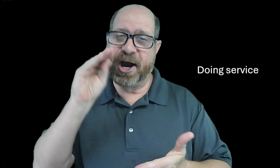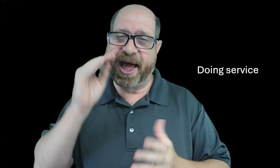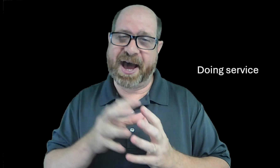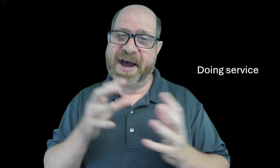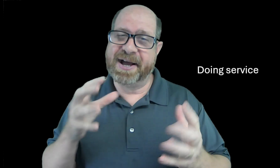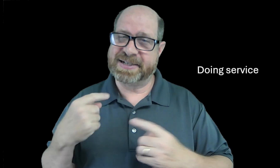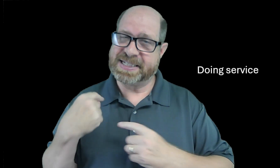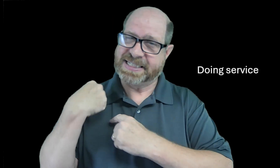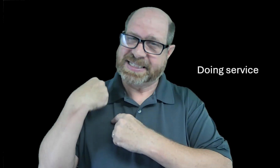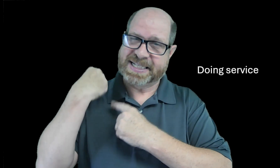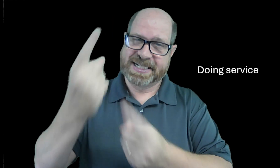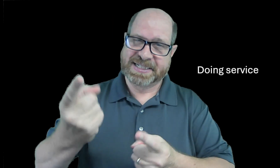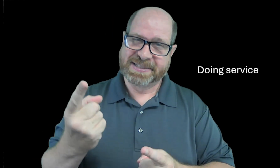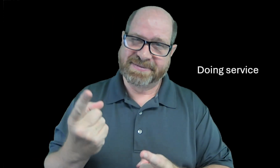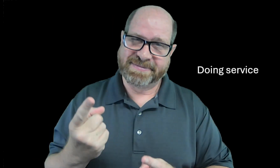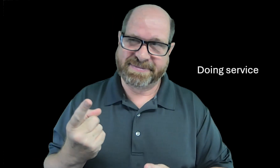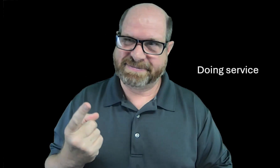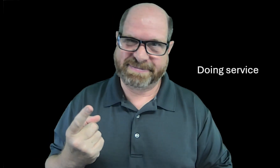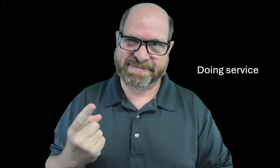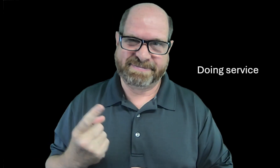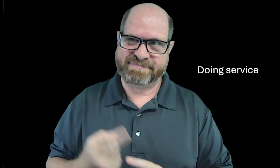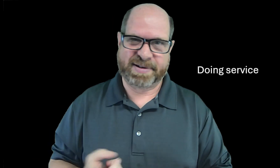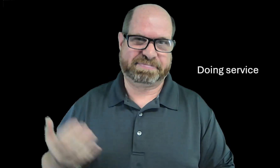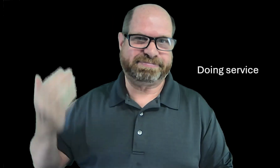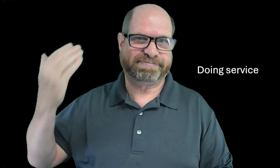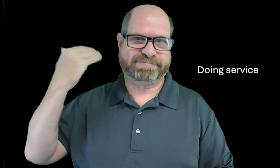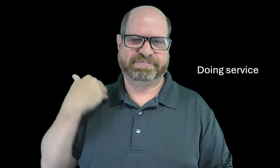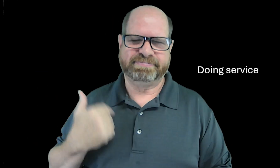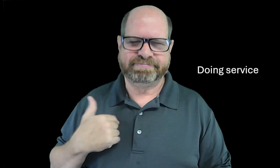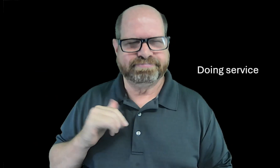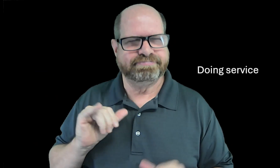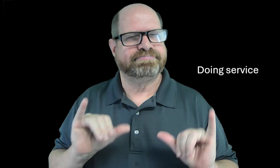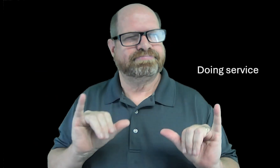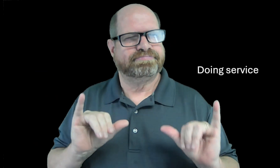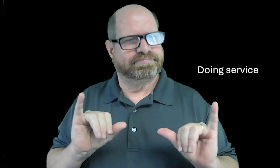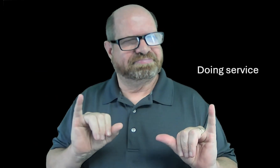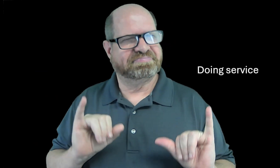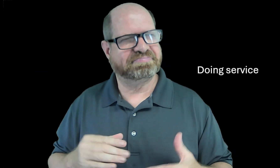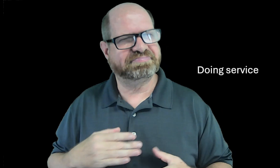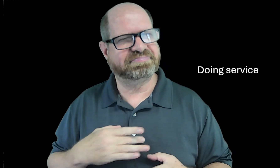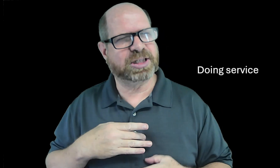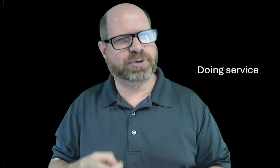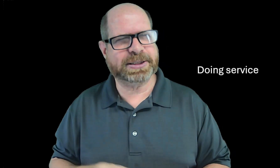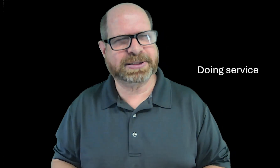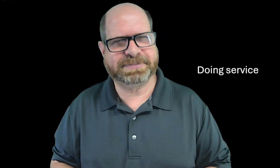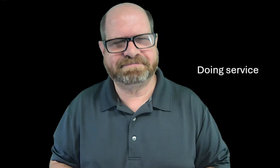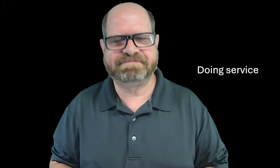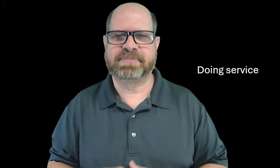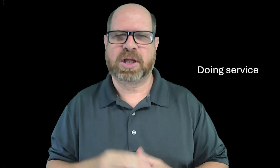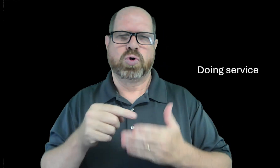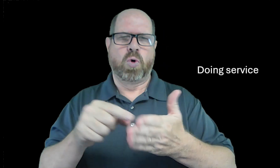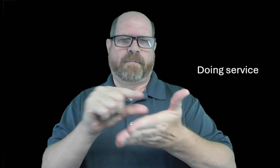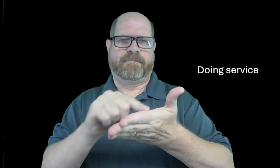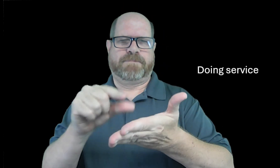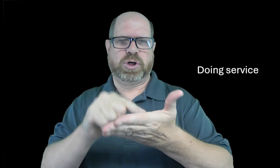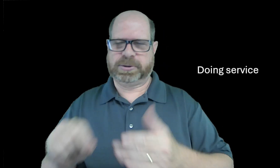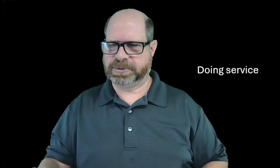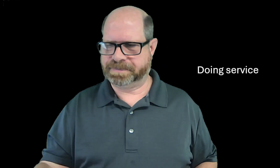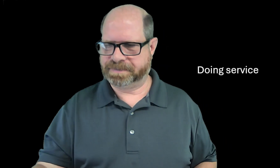i've learned a lot about that for a while now from years ago and it's interesting let's look at this